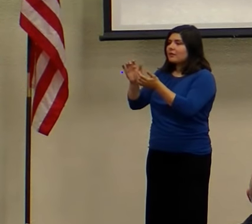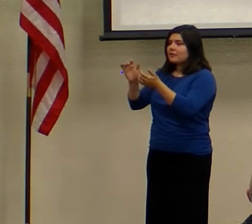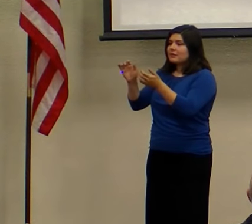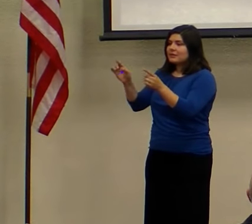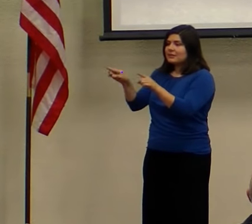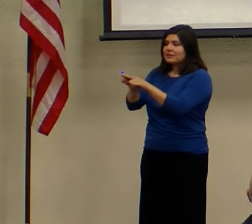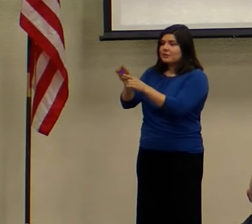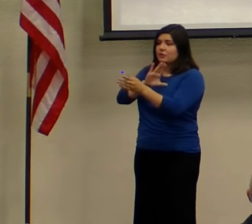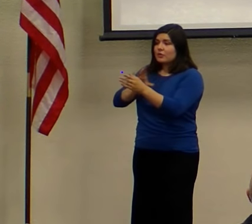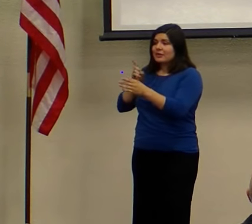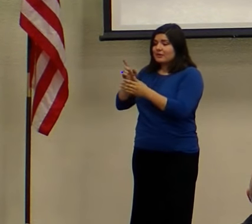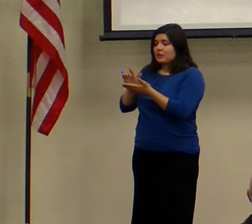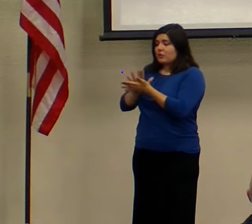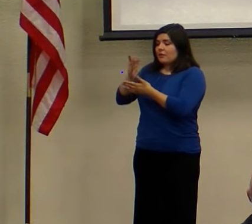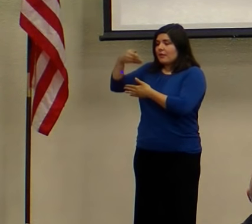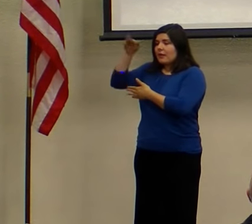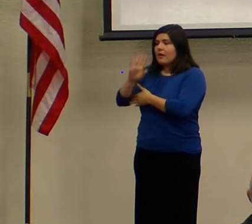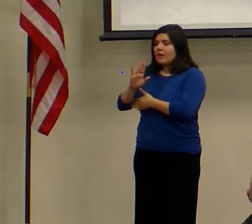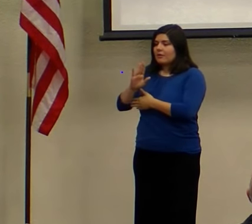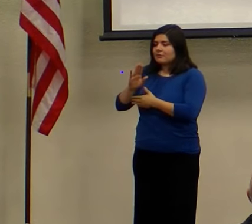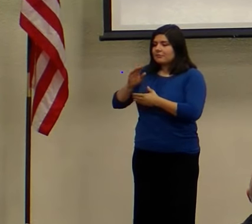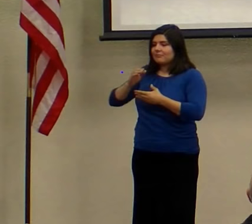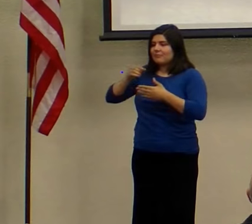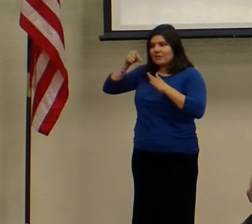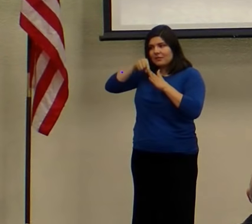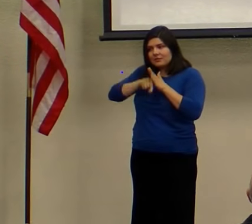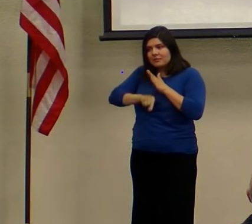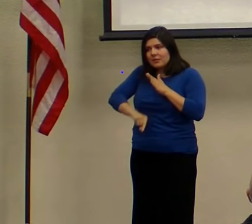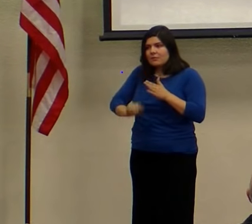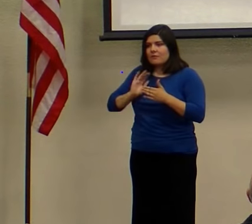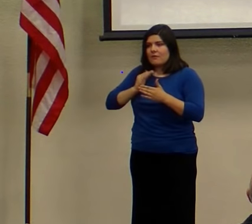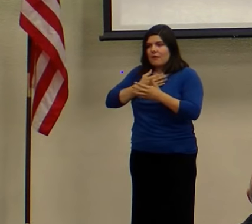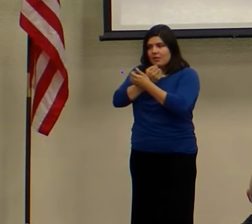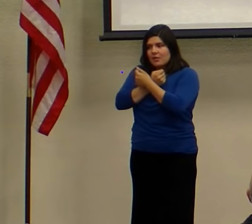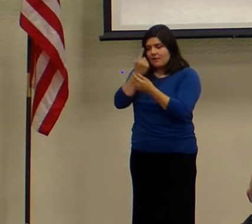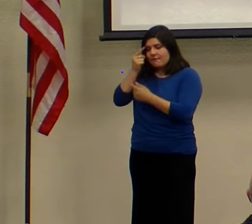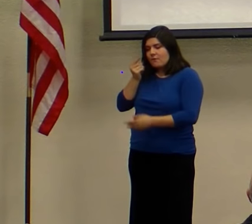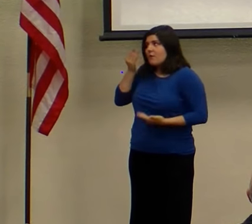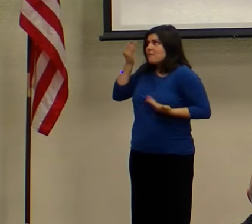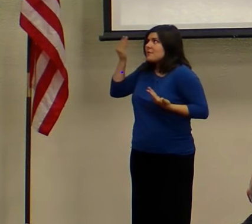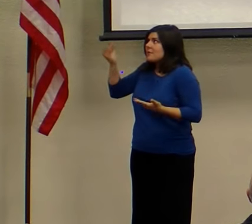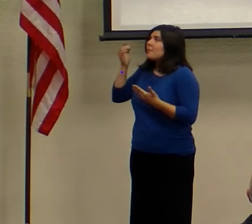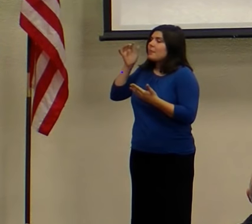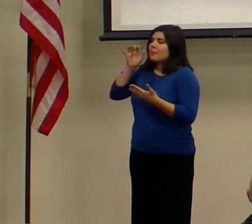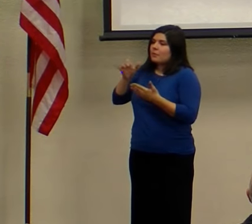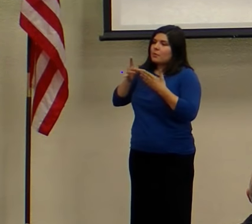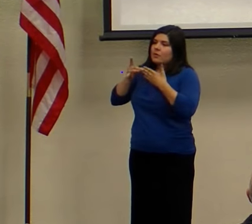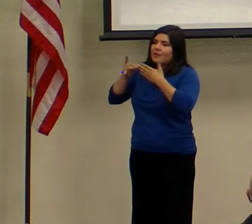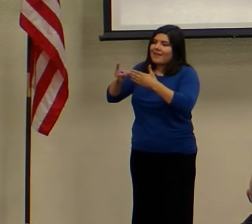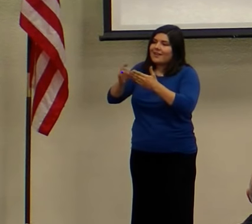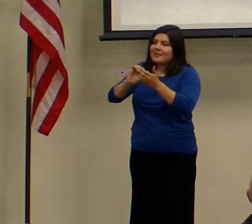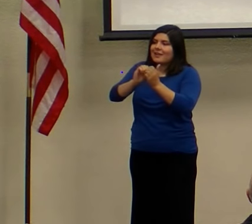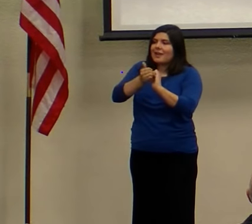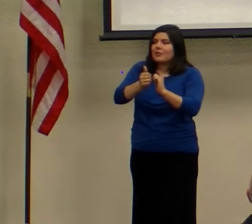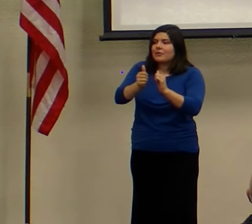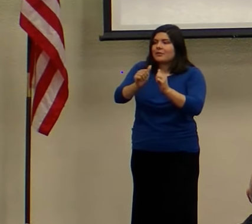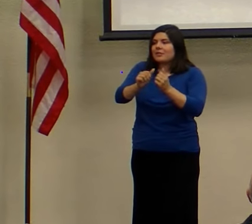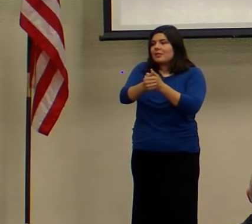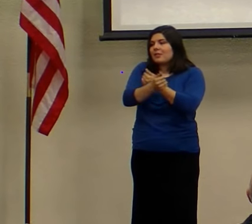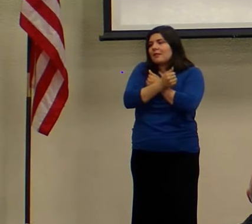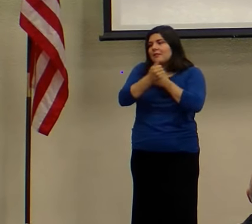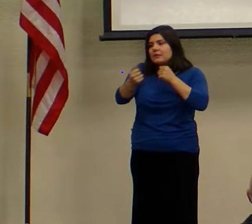God, then the depth of our love for him will guide us on how to love each other.